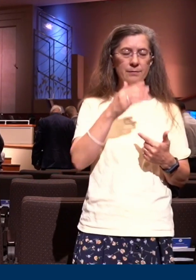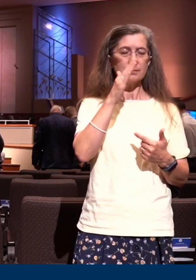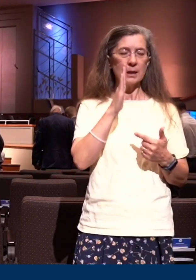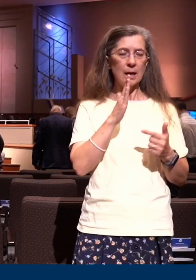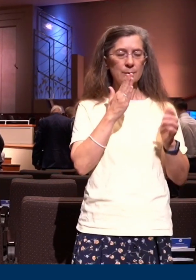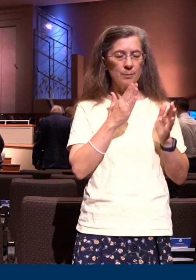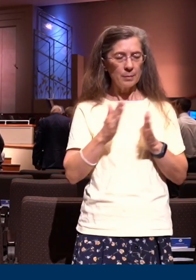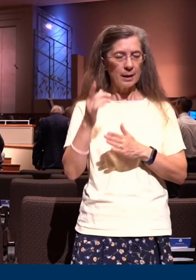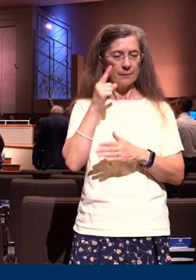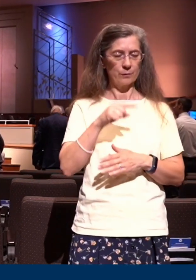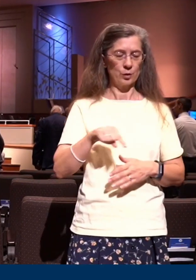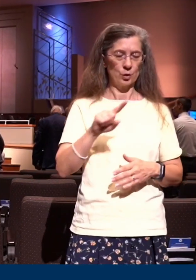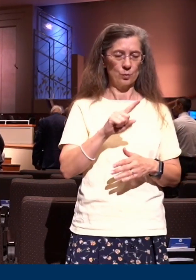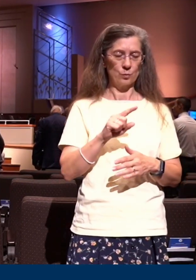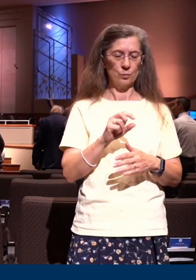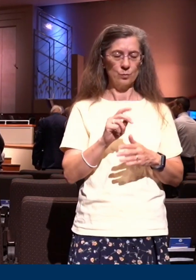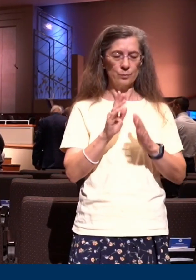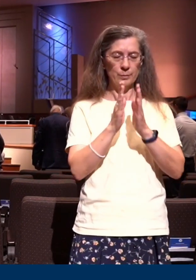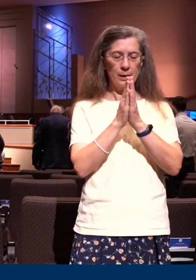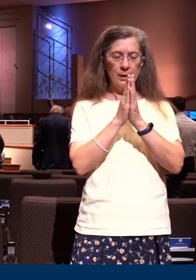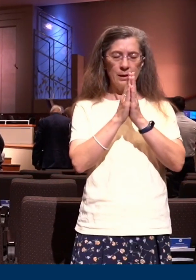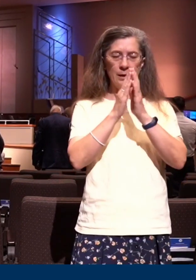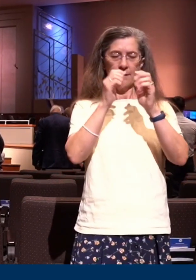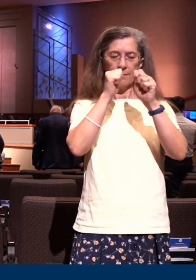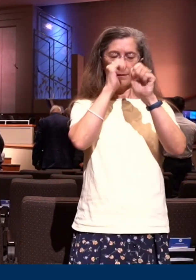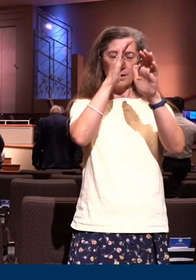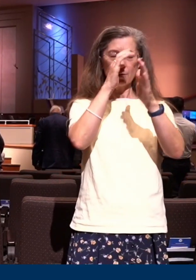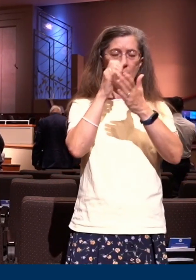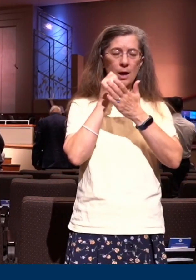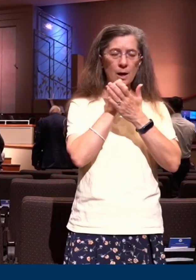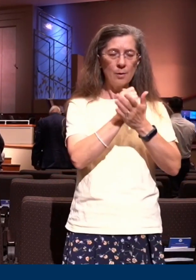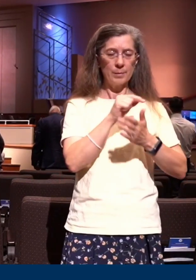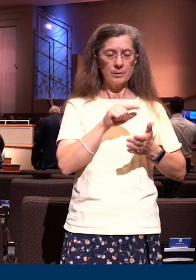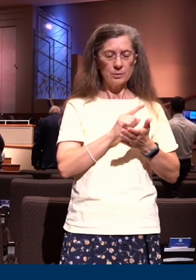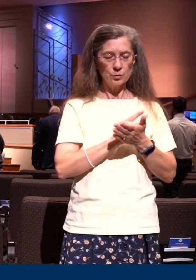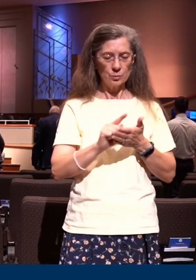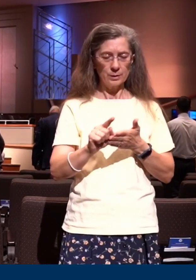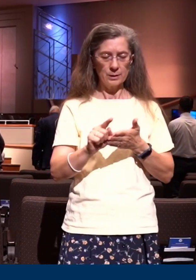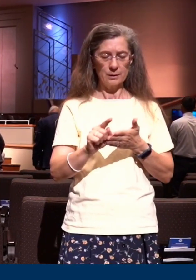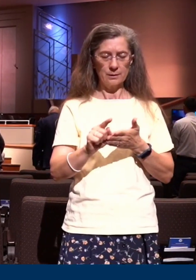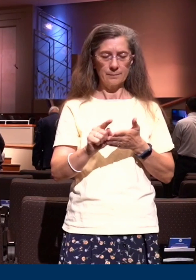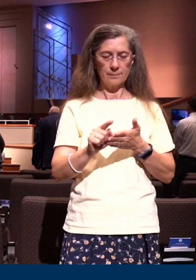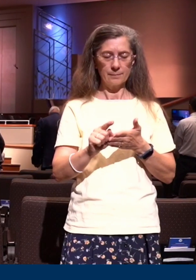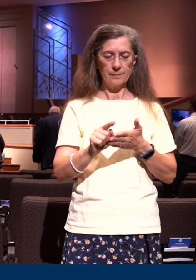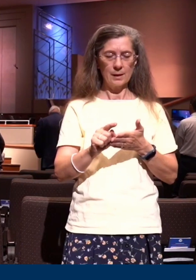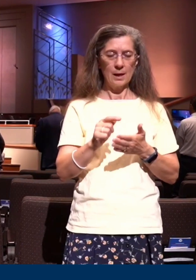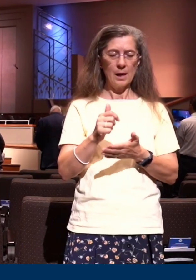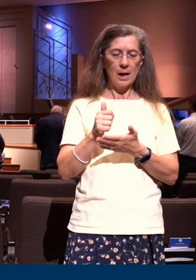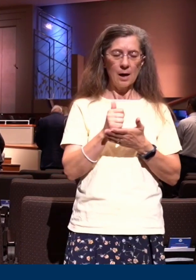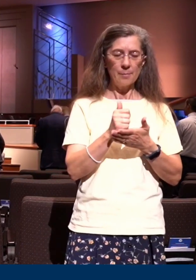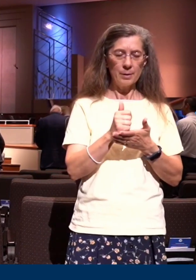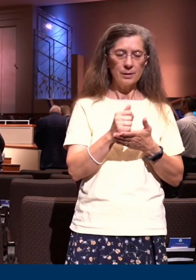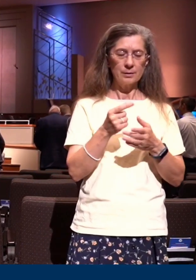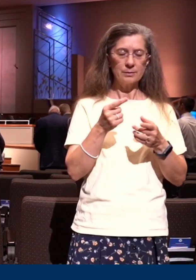intends Father would you help us this week as we arise in the morning Lord we want to arise with you